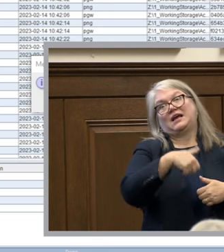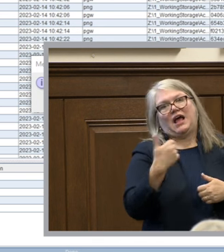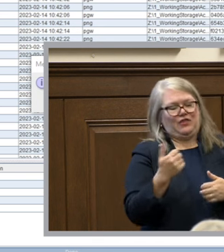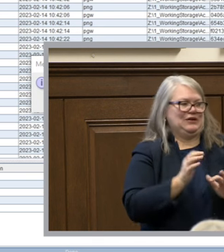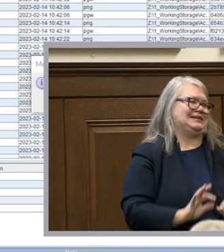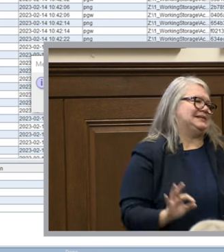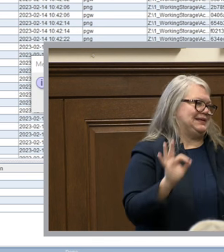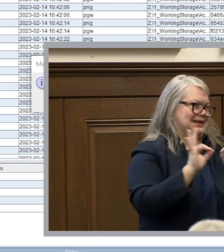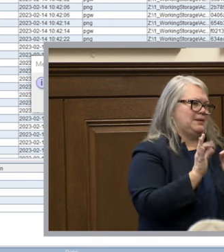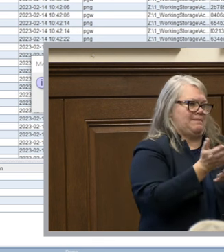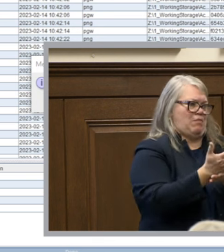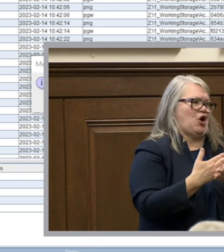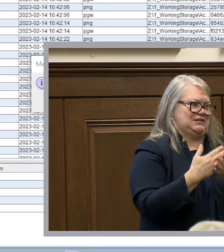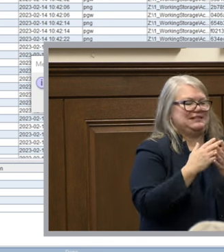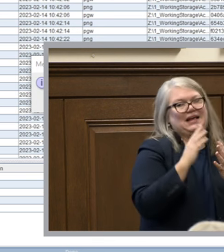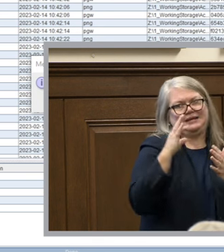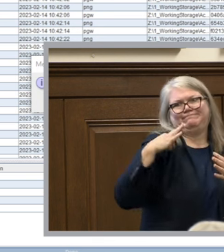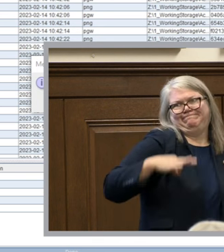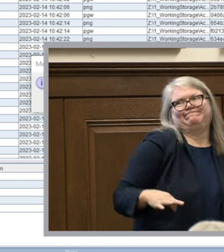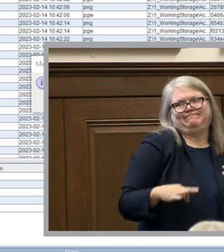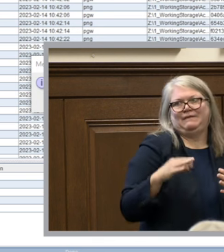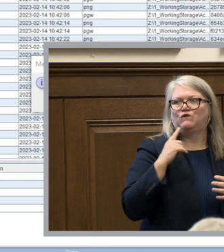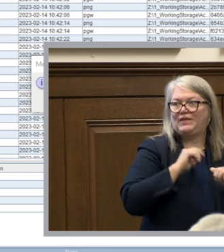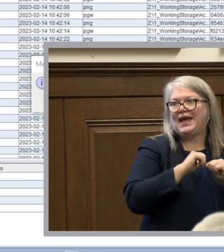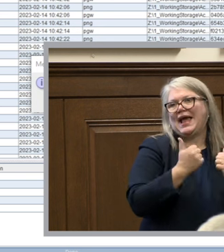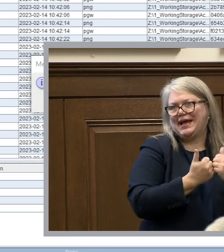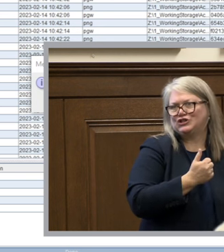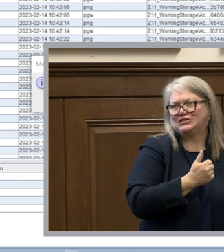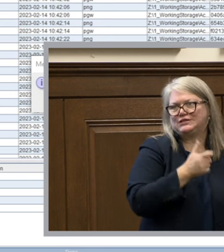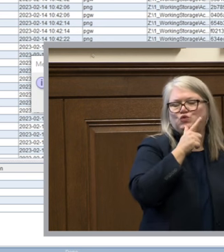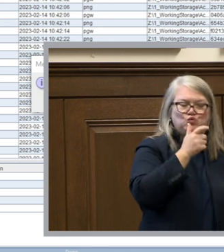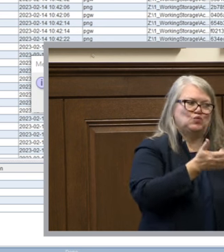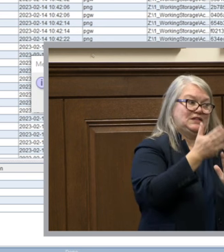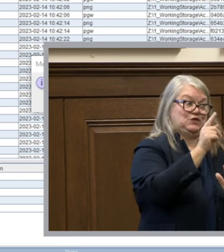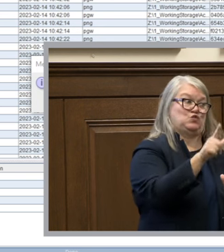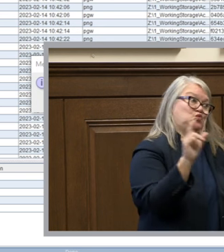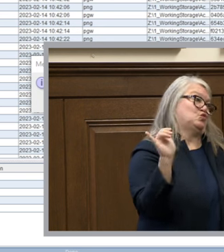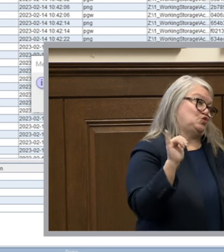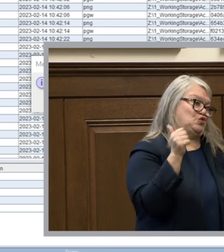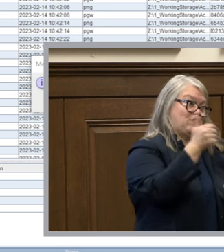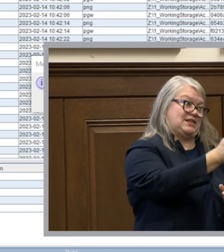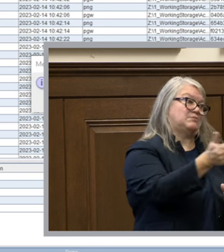the key elements and value adds for the agency running this tool as well